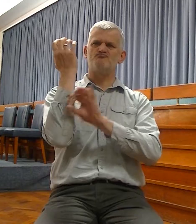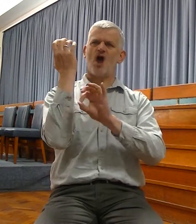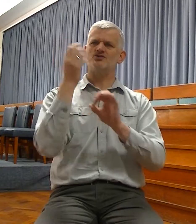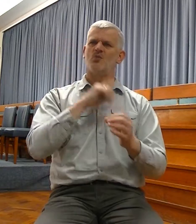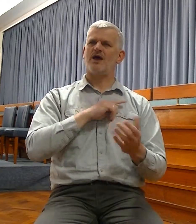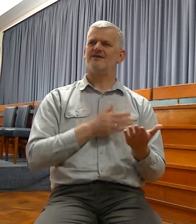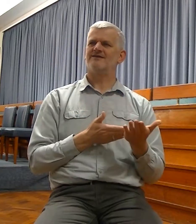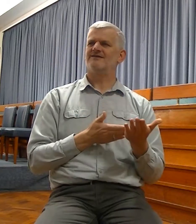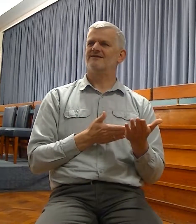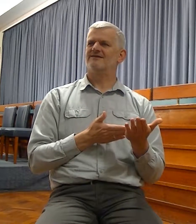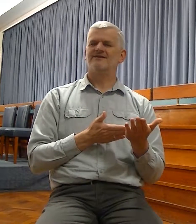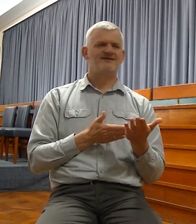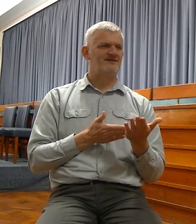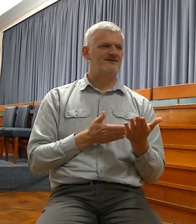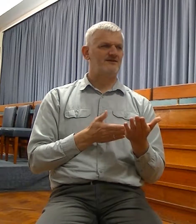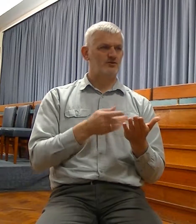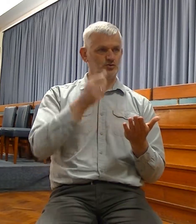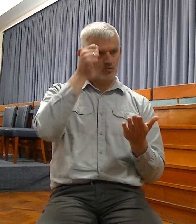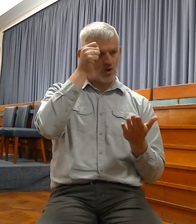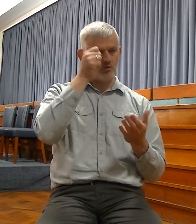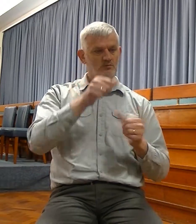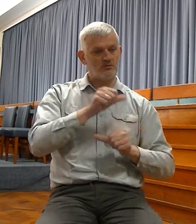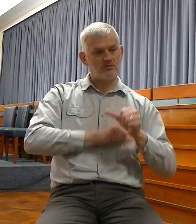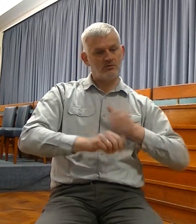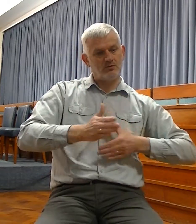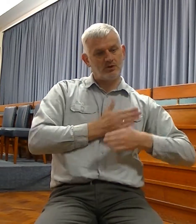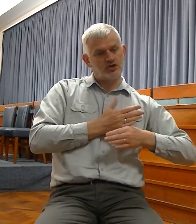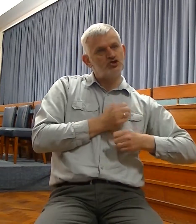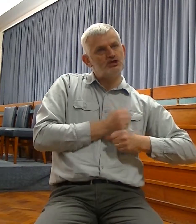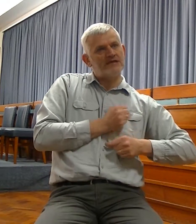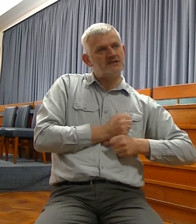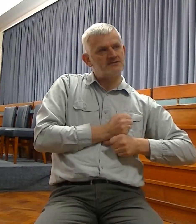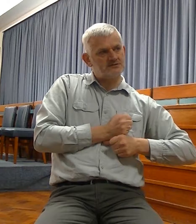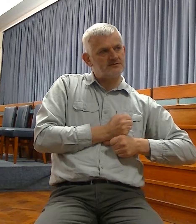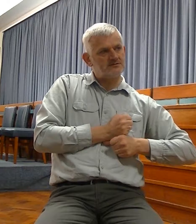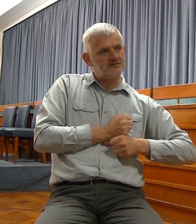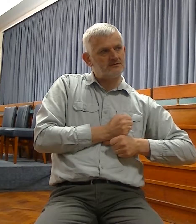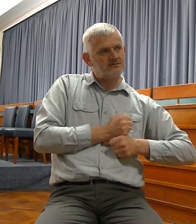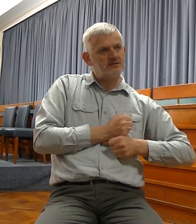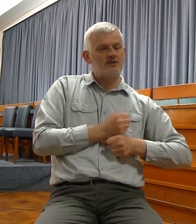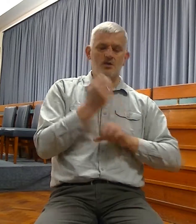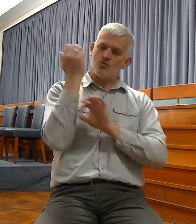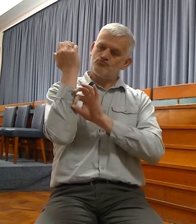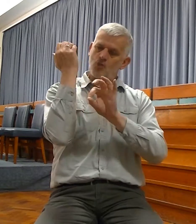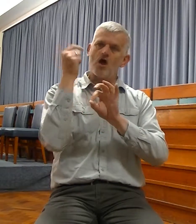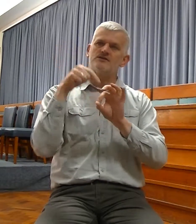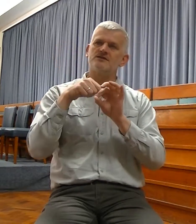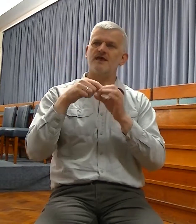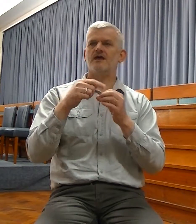Testament books, a branch was the term often used in the Hebrew for a representative. A